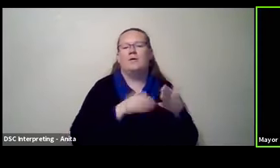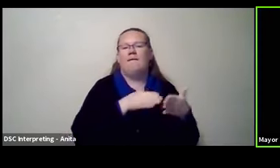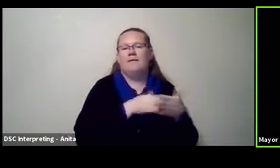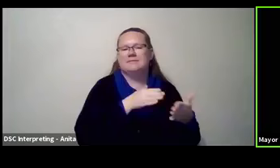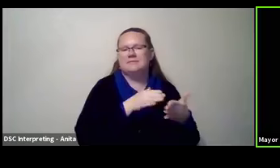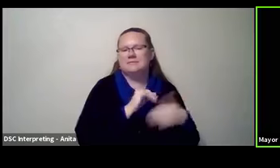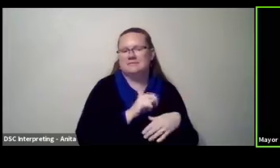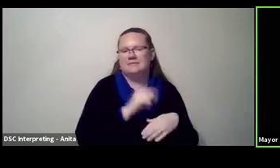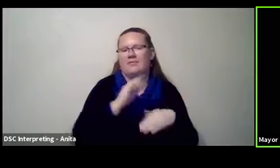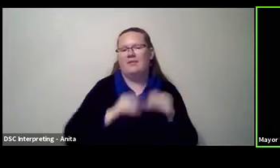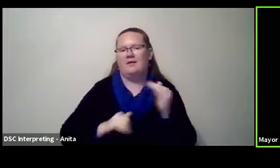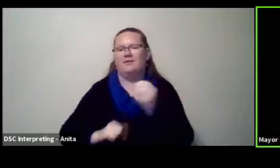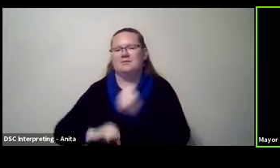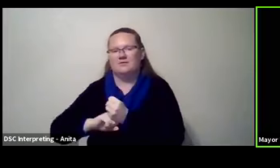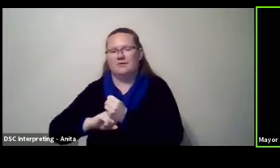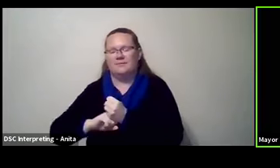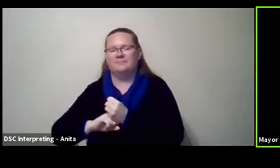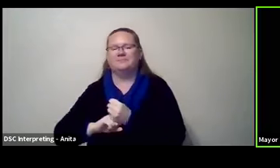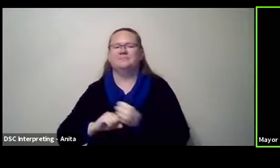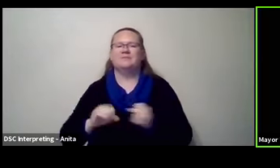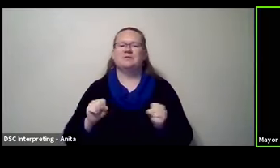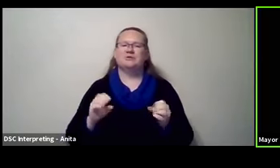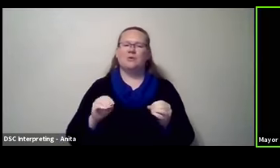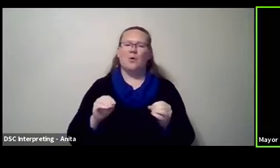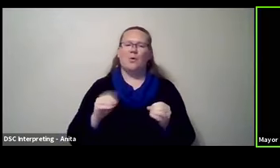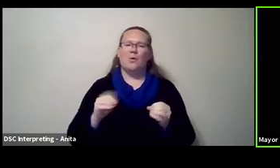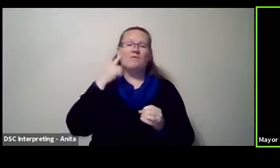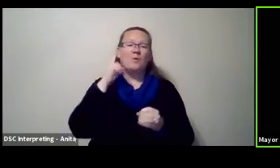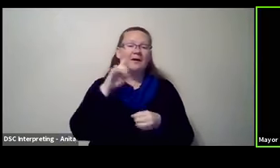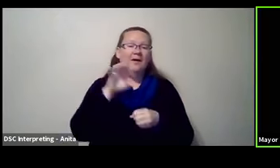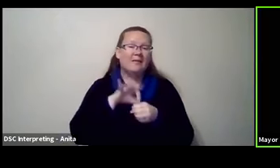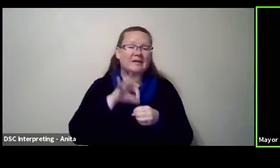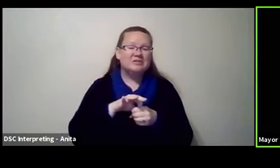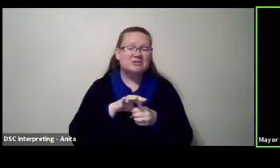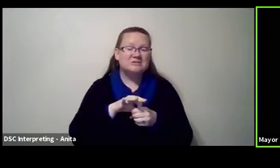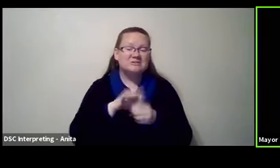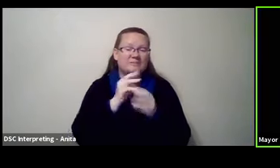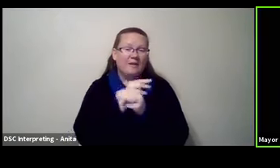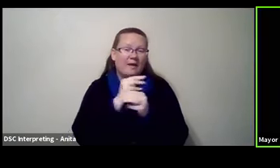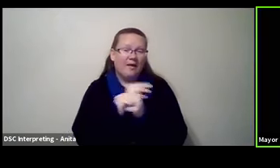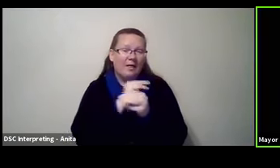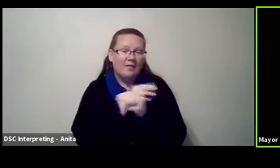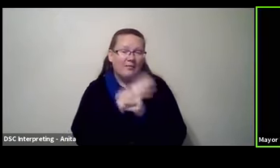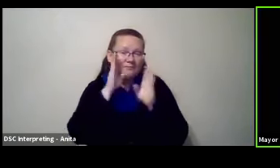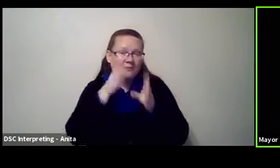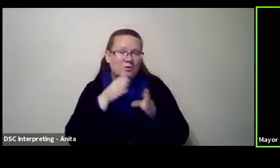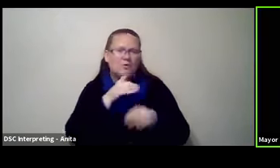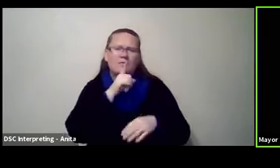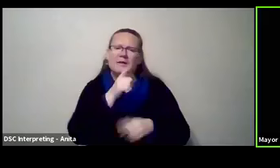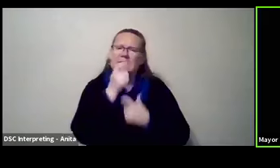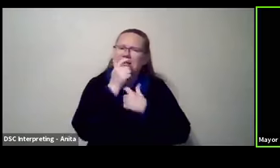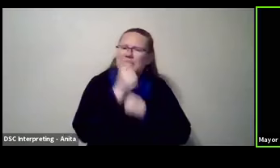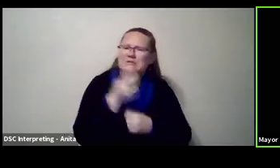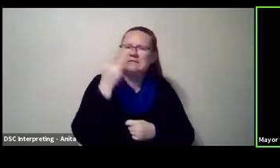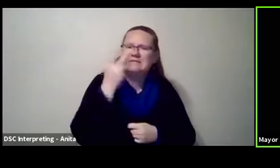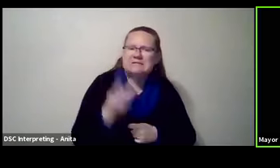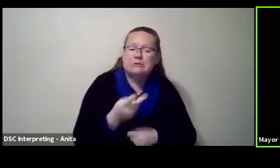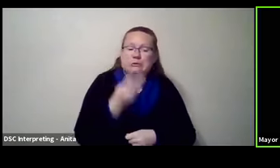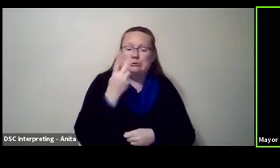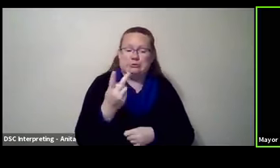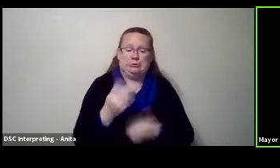it was just, and for sort of a elections geek like myself, it was just so interesting to see truly two separate elections.